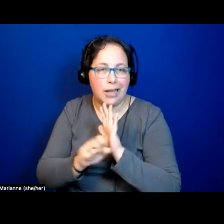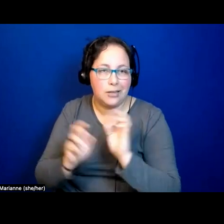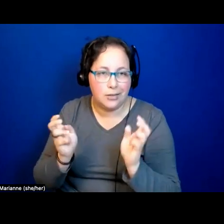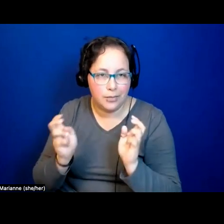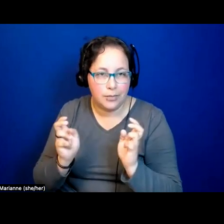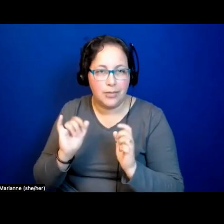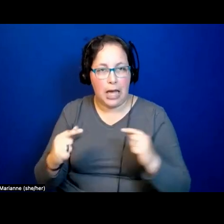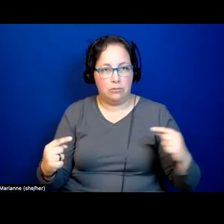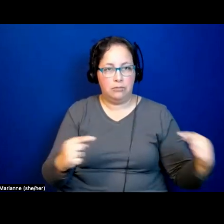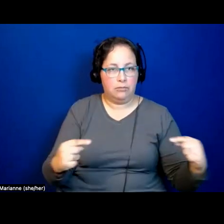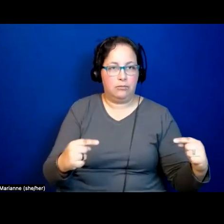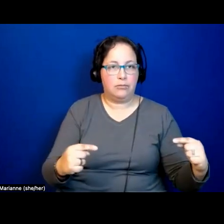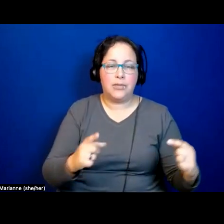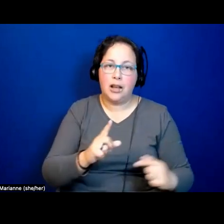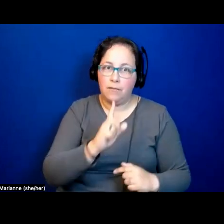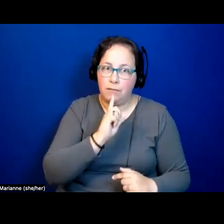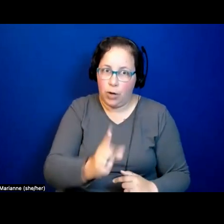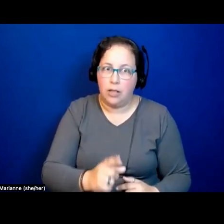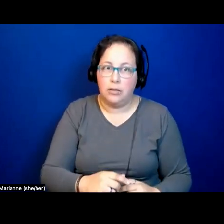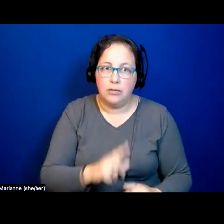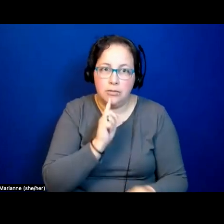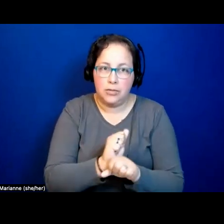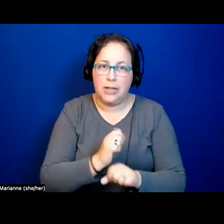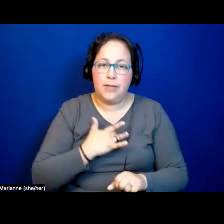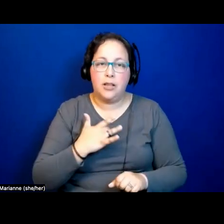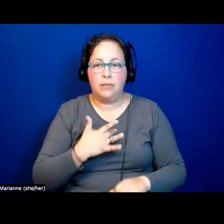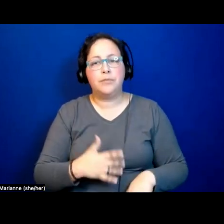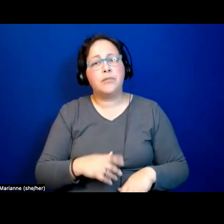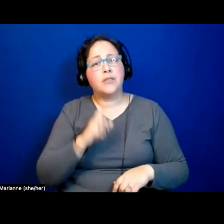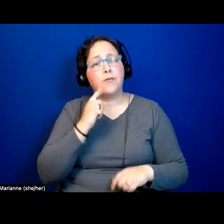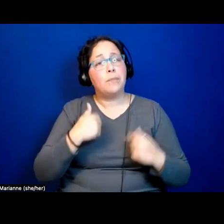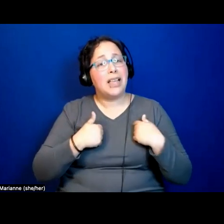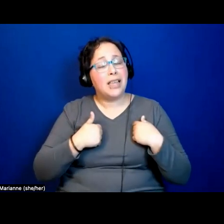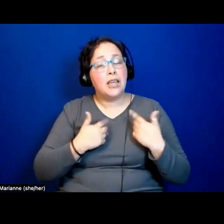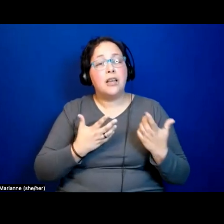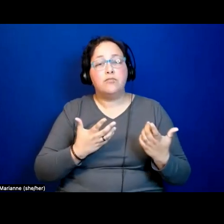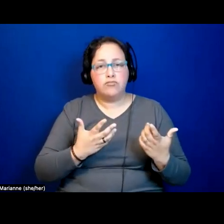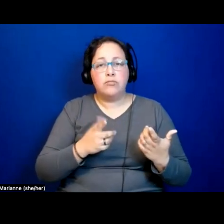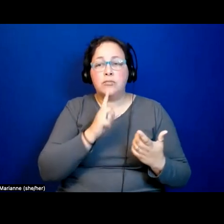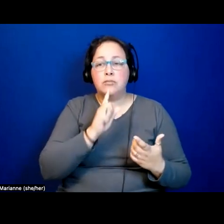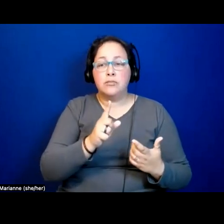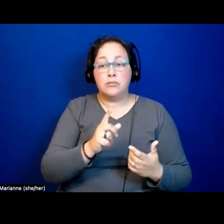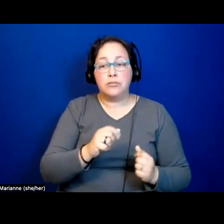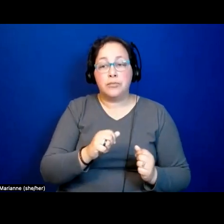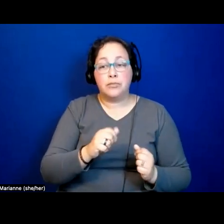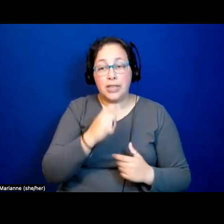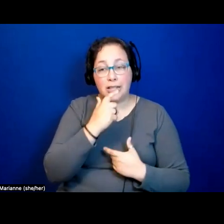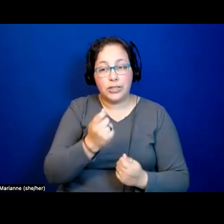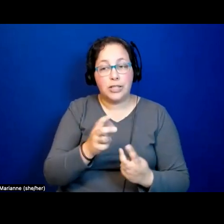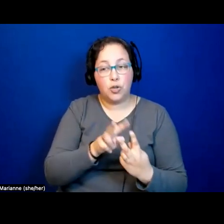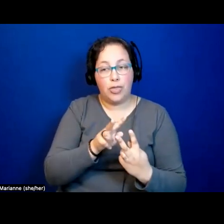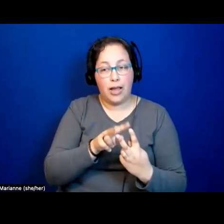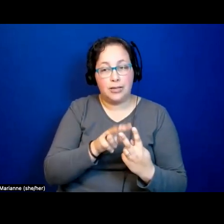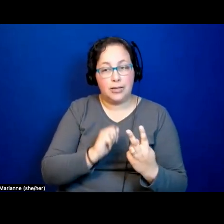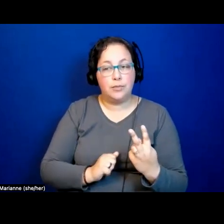is very real. And for me, this is particularly evident in two things that I would say are